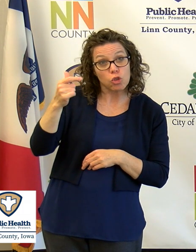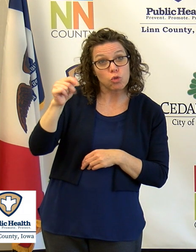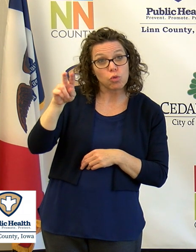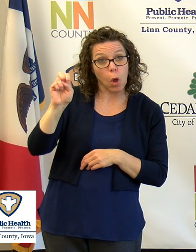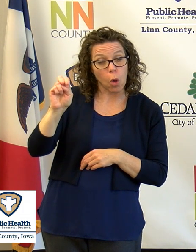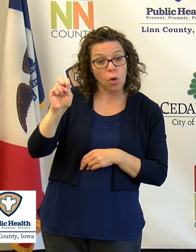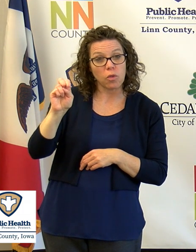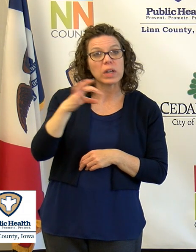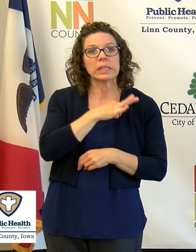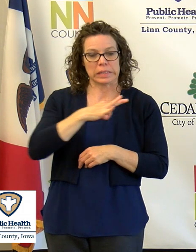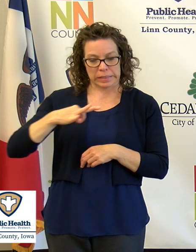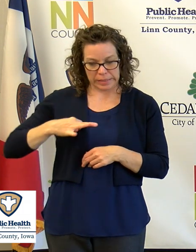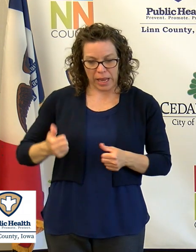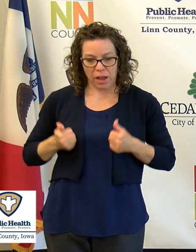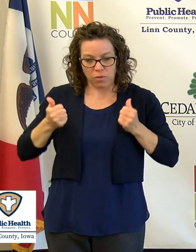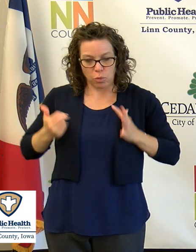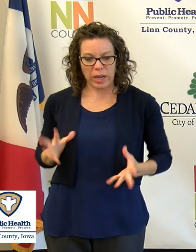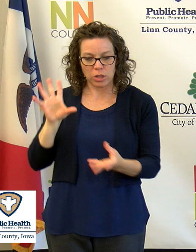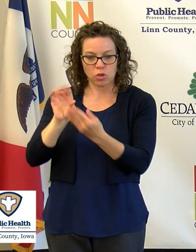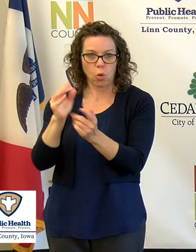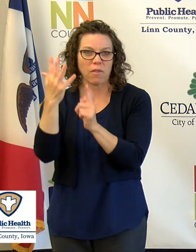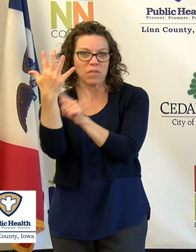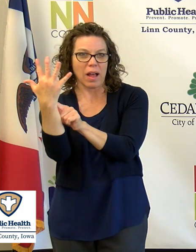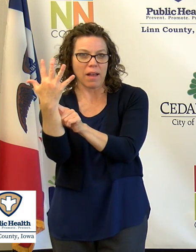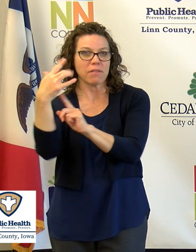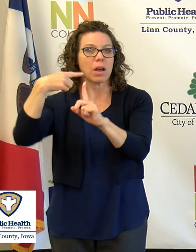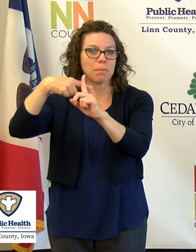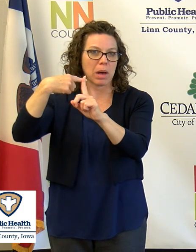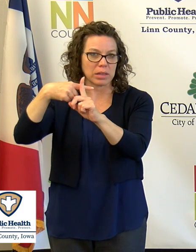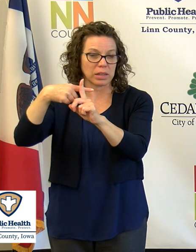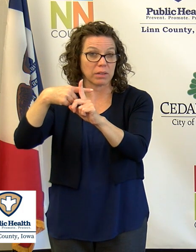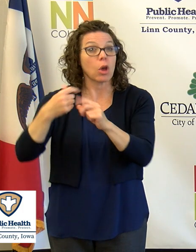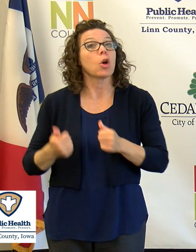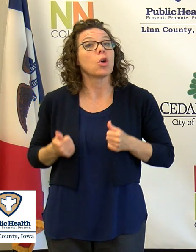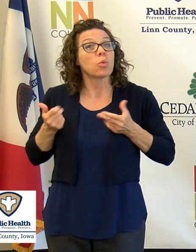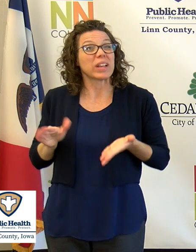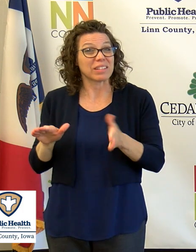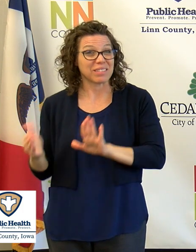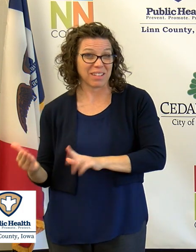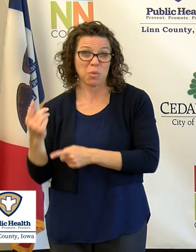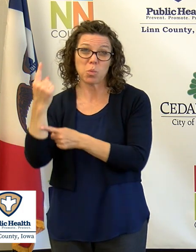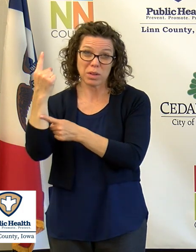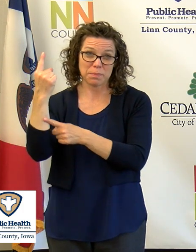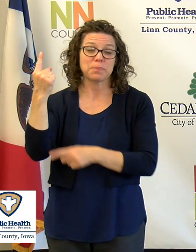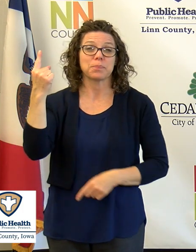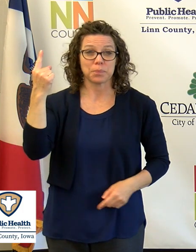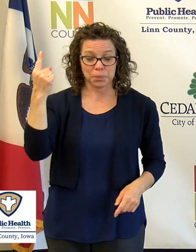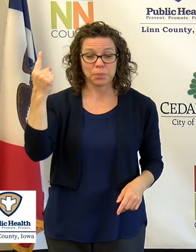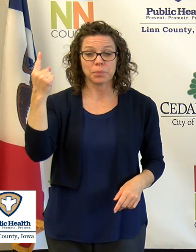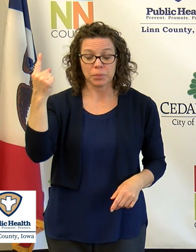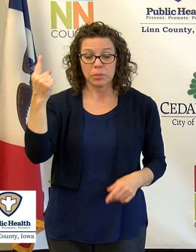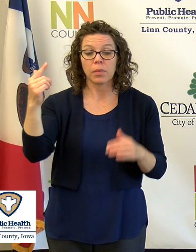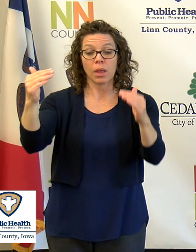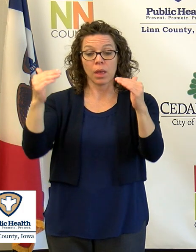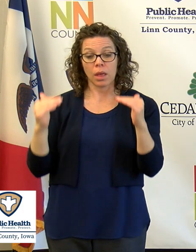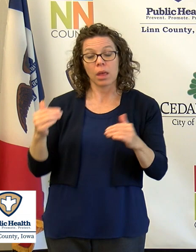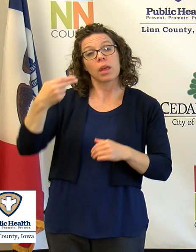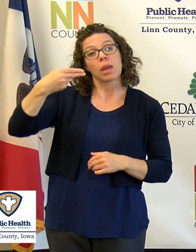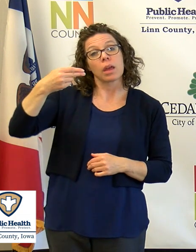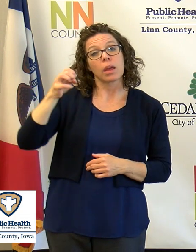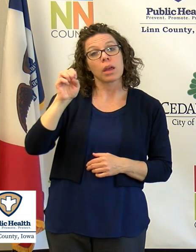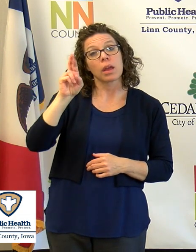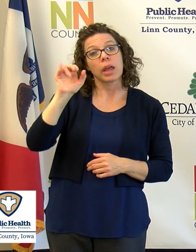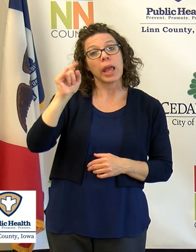and residents have tested positive and one resident has died. At Heritage Specialty Care